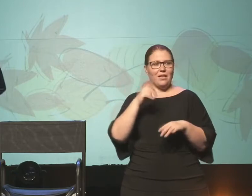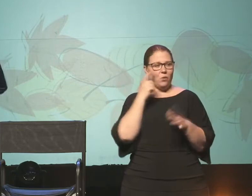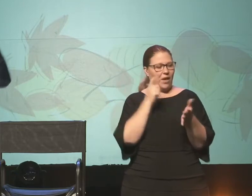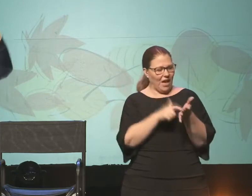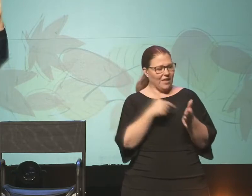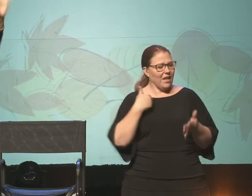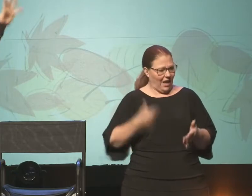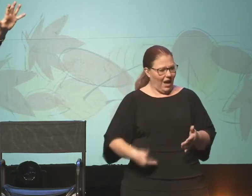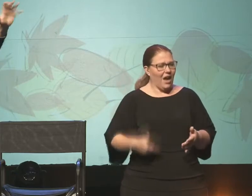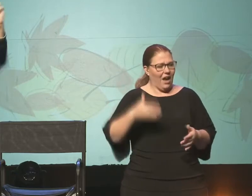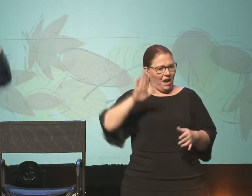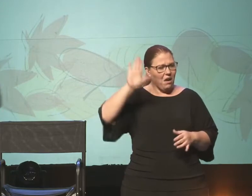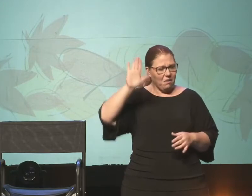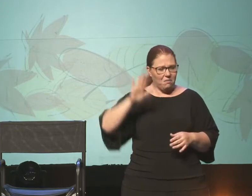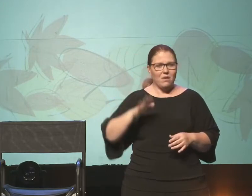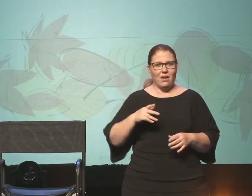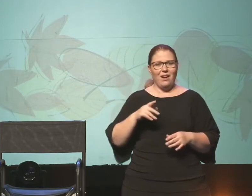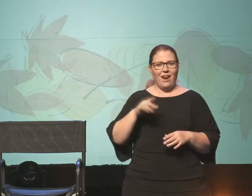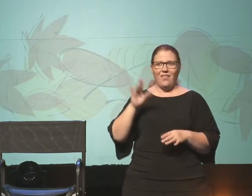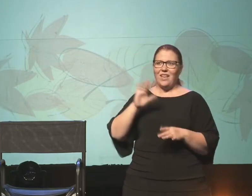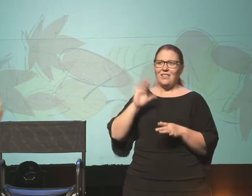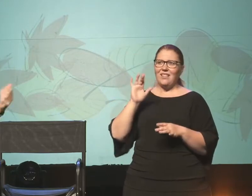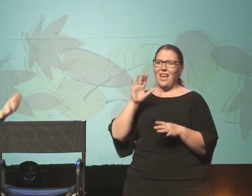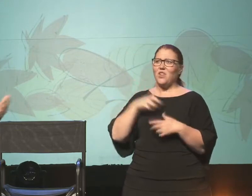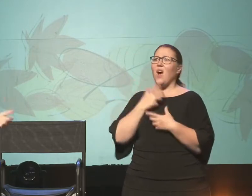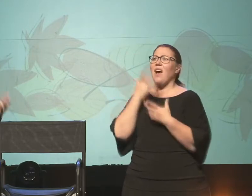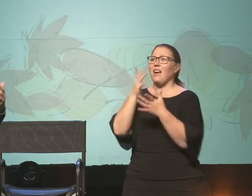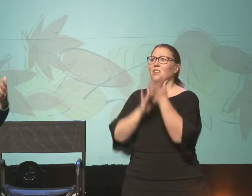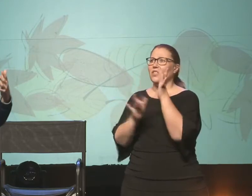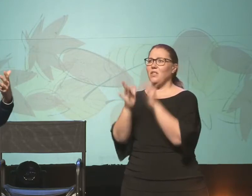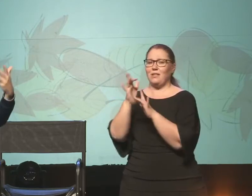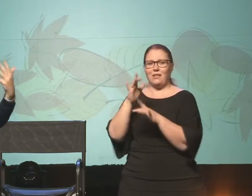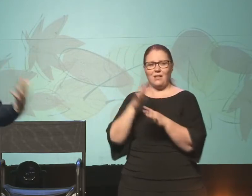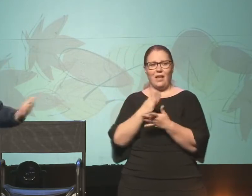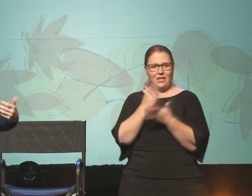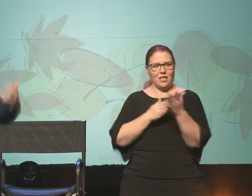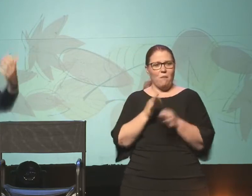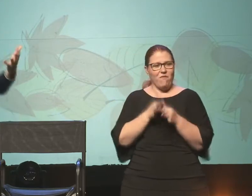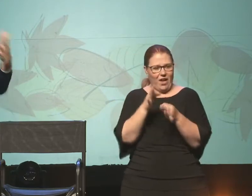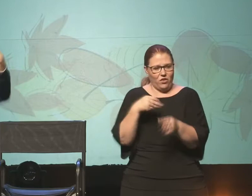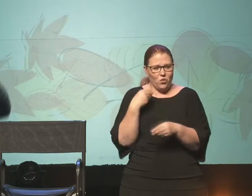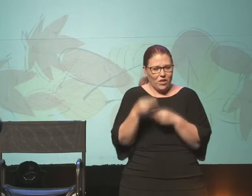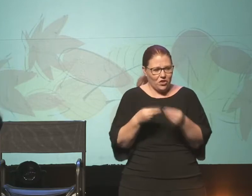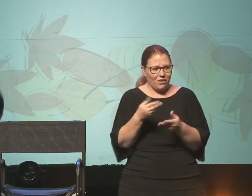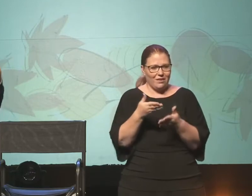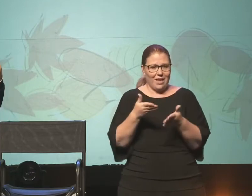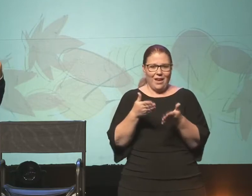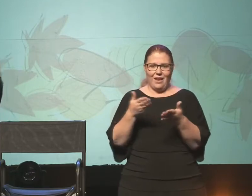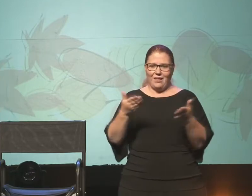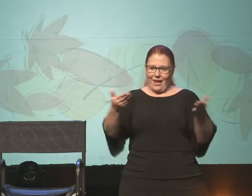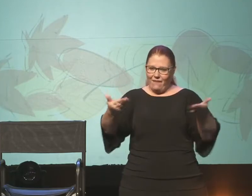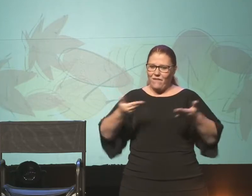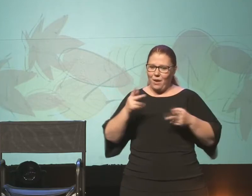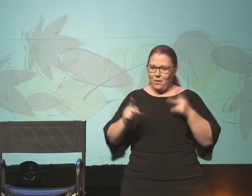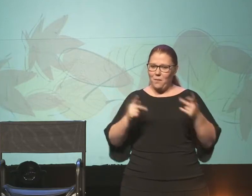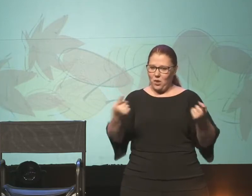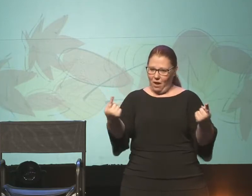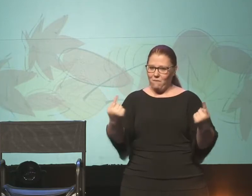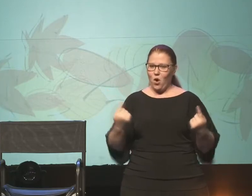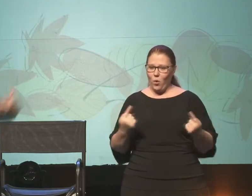I am. And it's this kind of reaching towards Jesus. Some faith traditions, they invite people to come forward to pray,